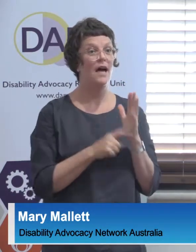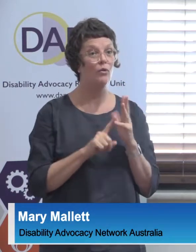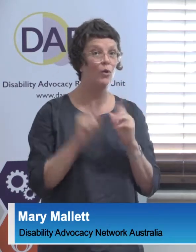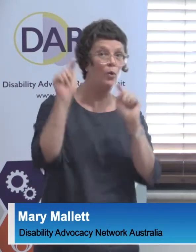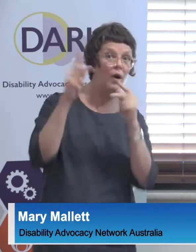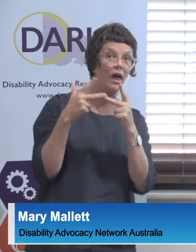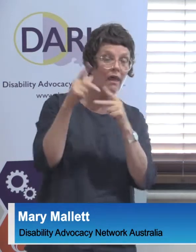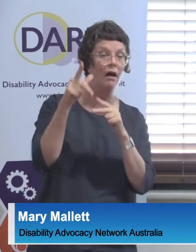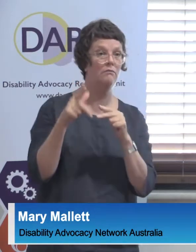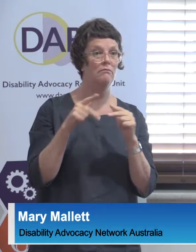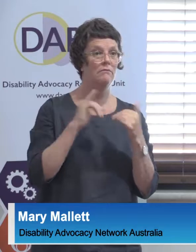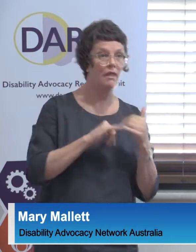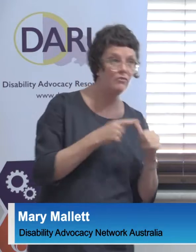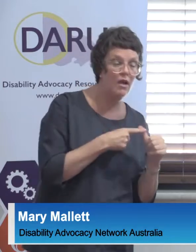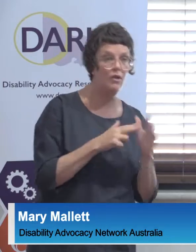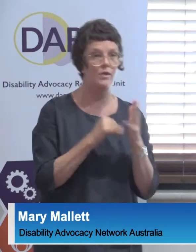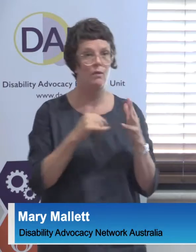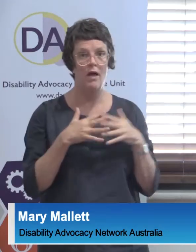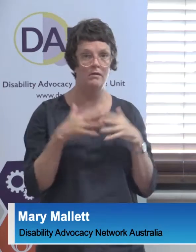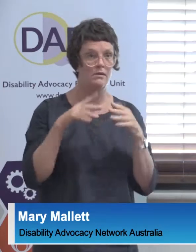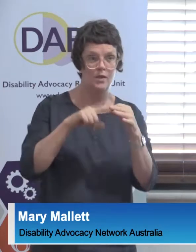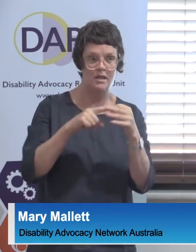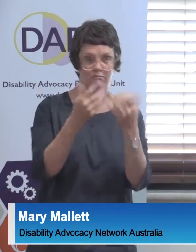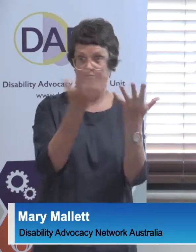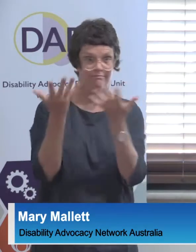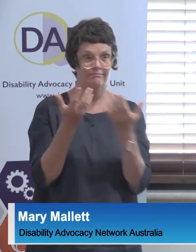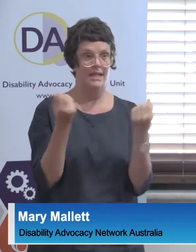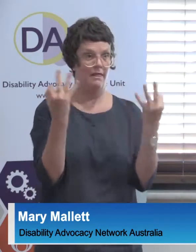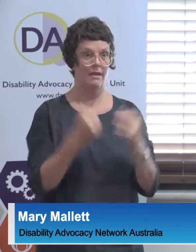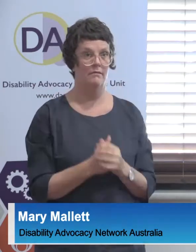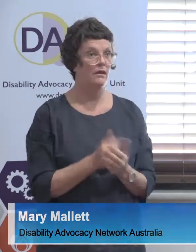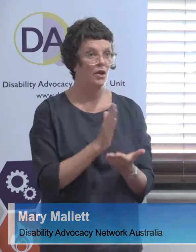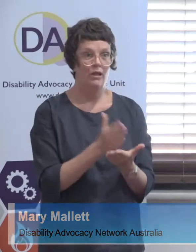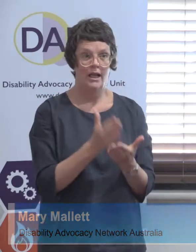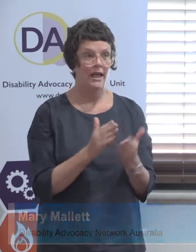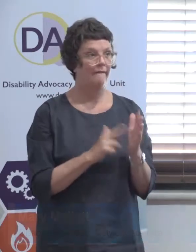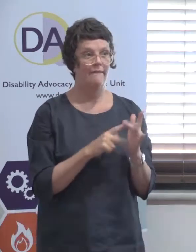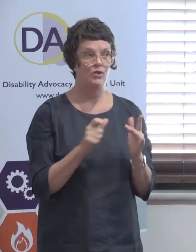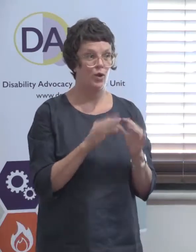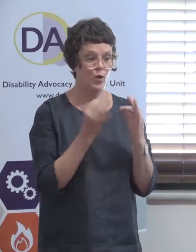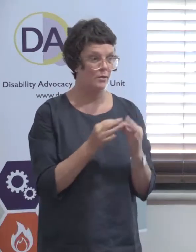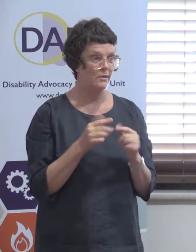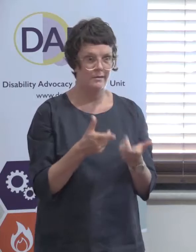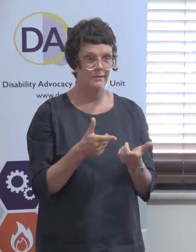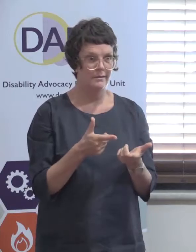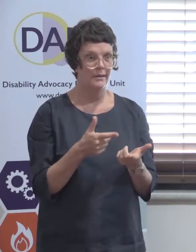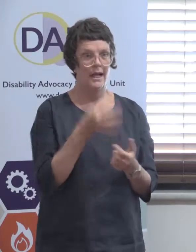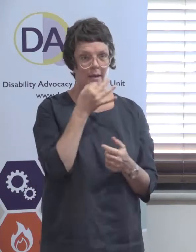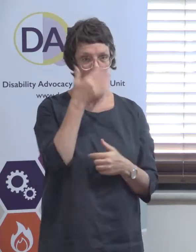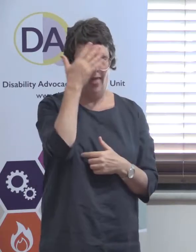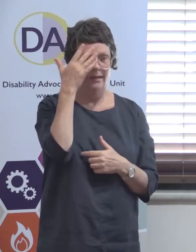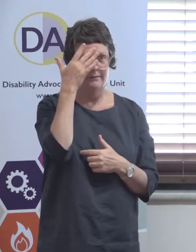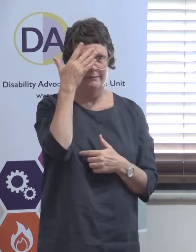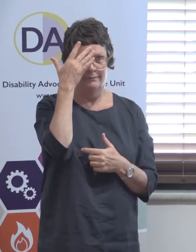questions earlier, you don't, I honestly think Victorian organisations don't realise how lucky they are that the Victorian government